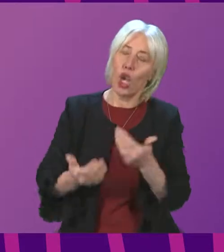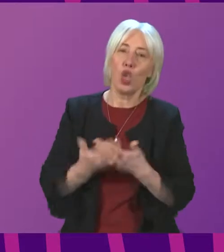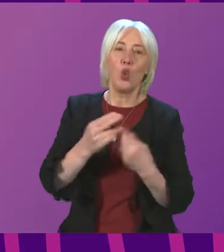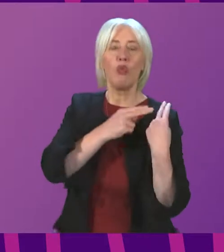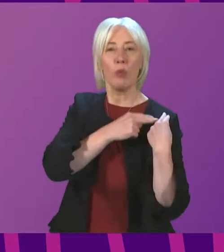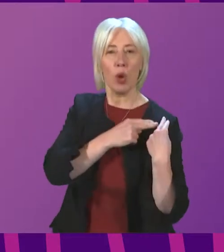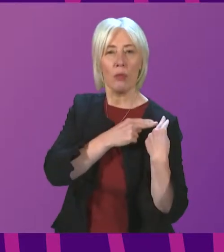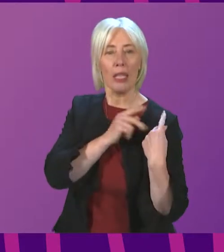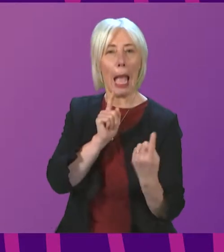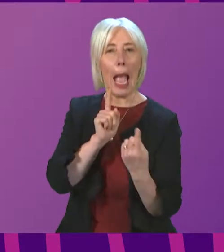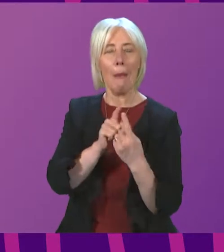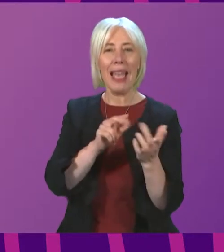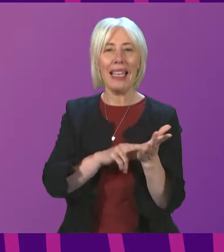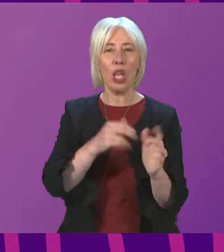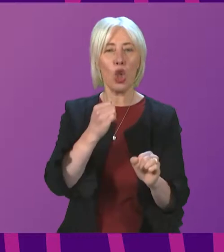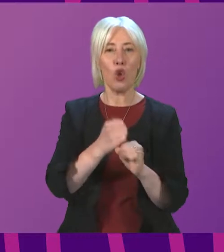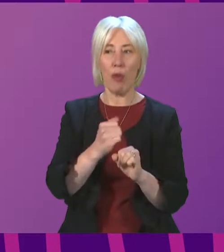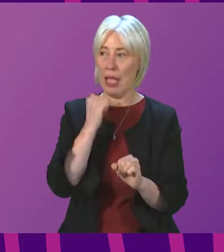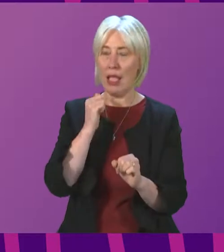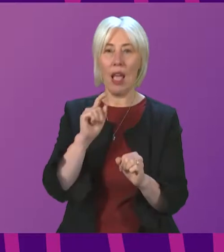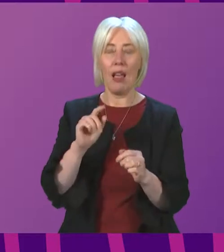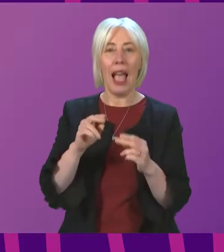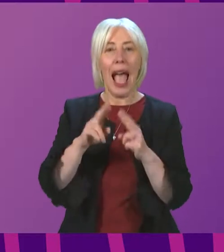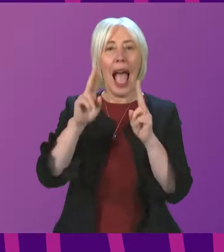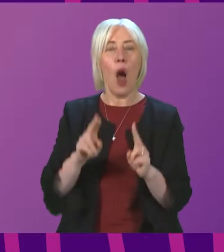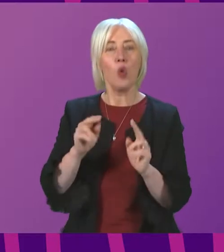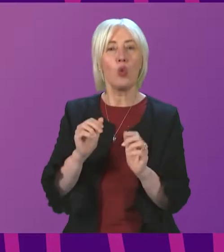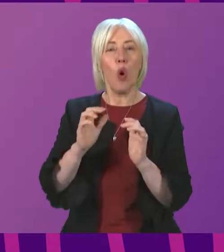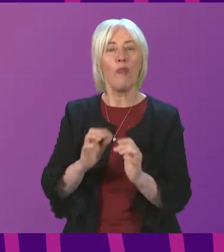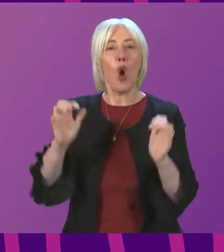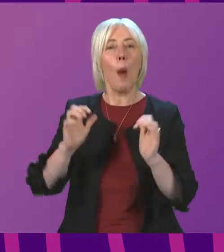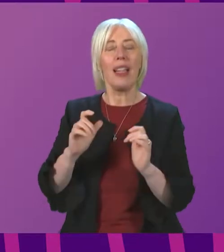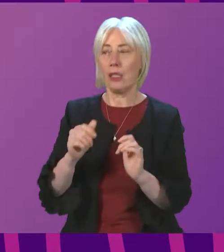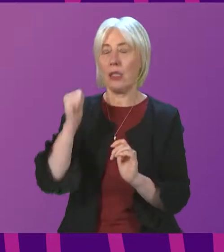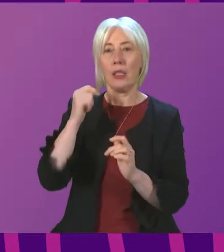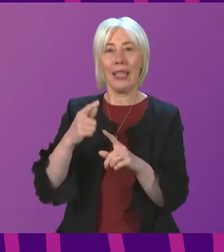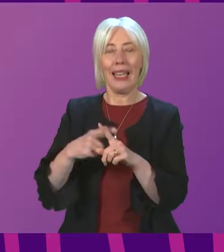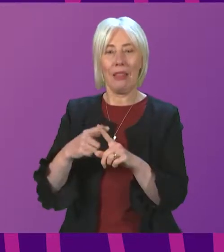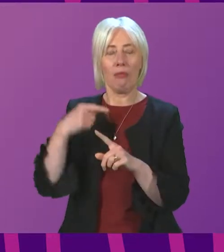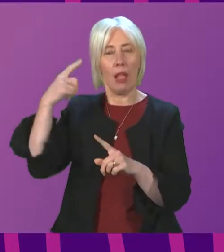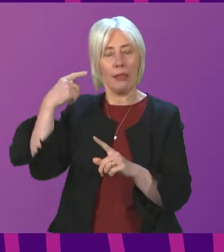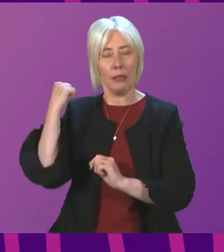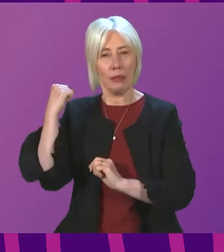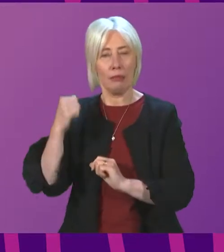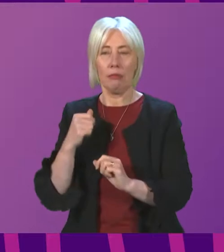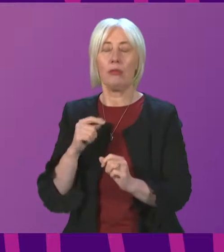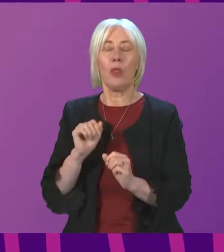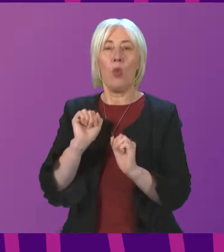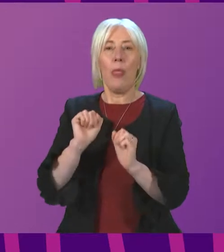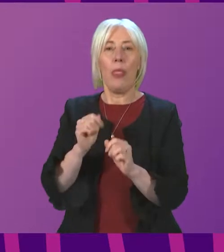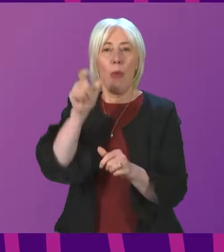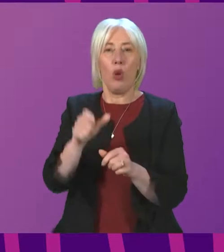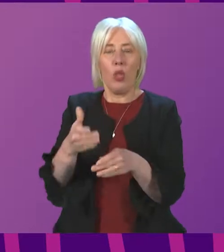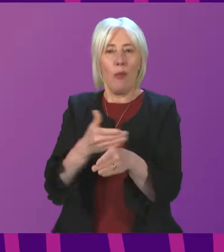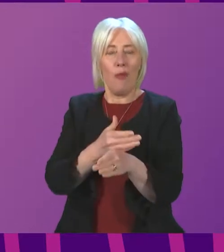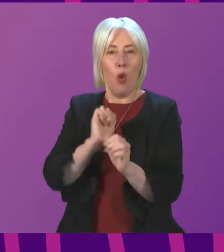I met Neil Gray for the first time in the House of Commons when I was attending a MESH event with Alec Neil, his predecessor. In fact, I had a